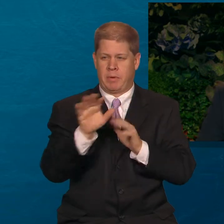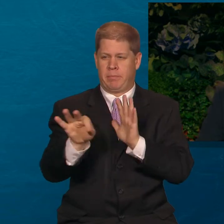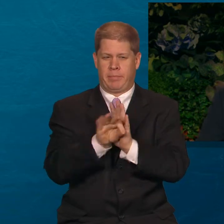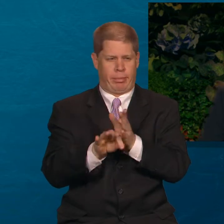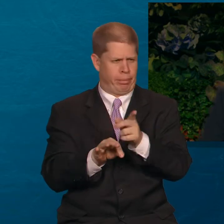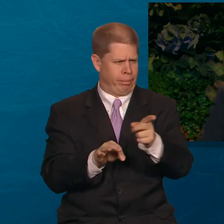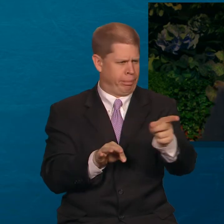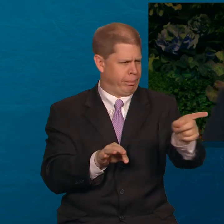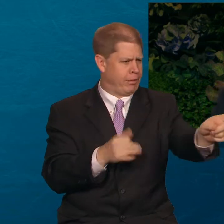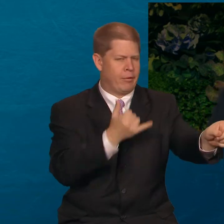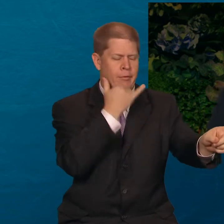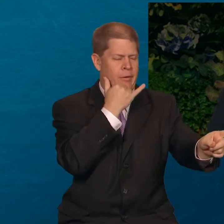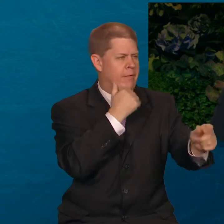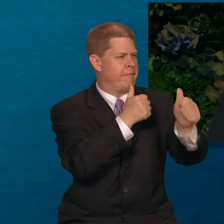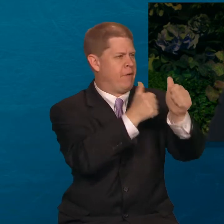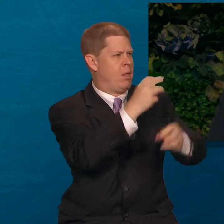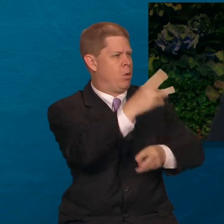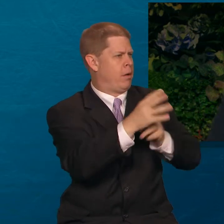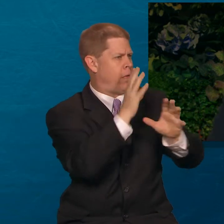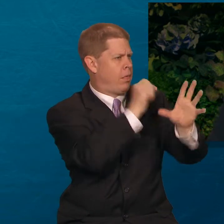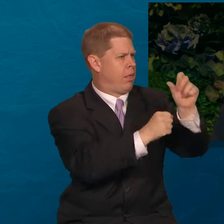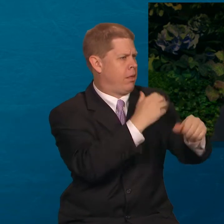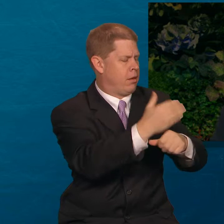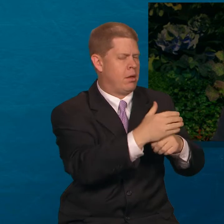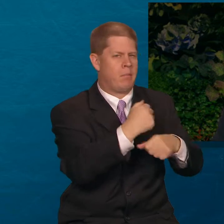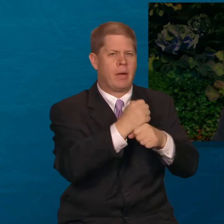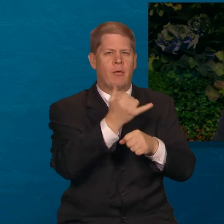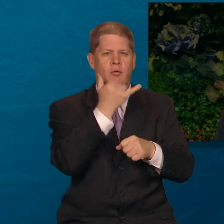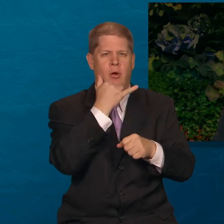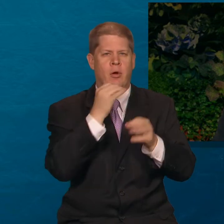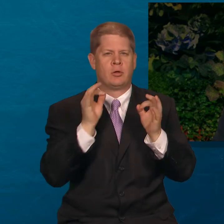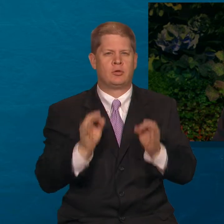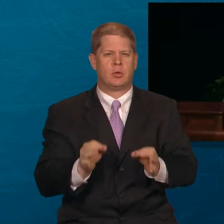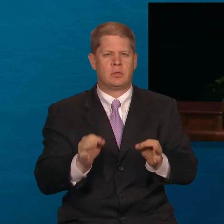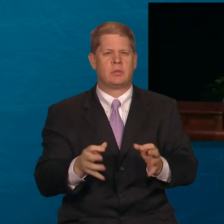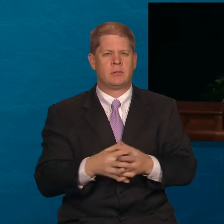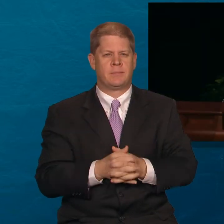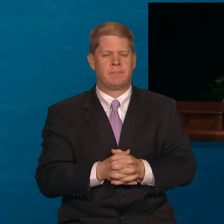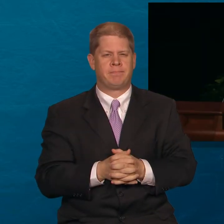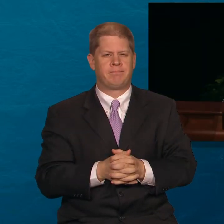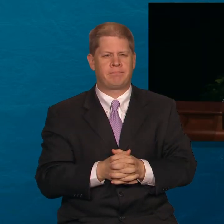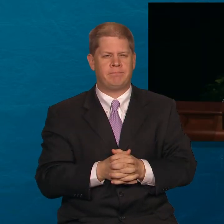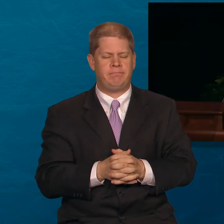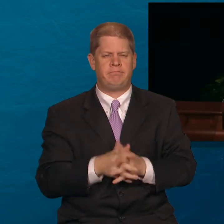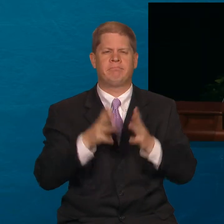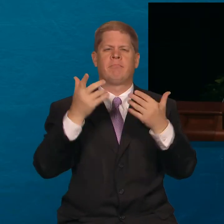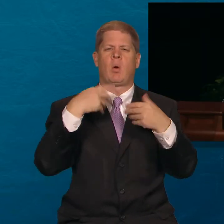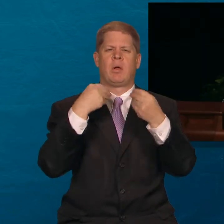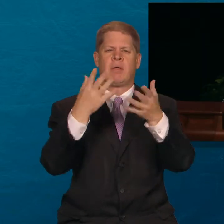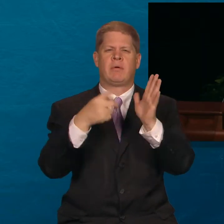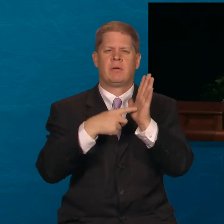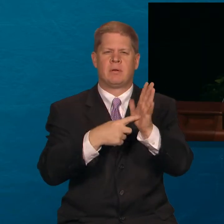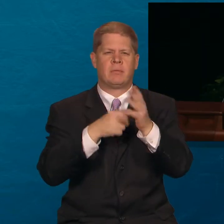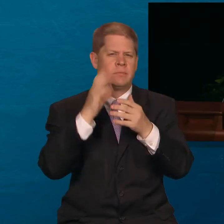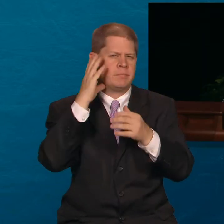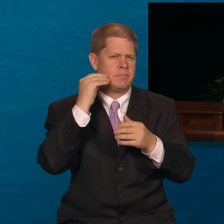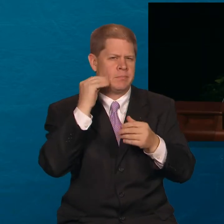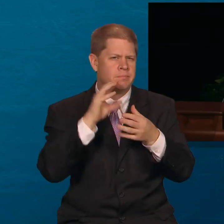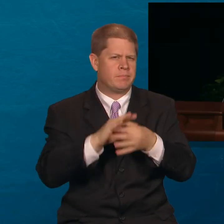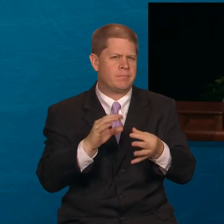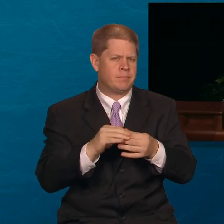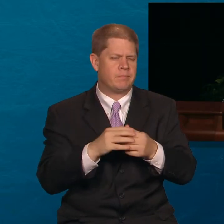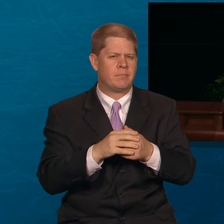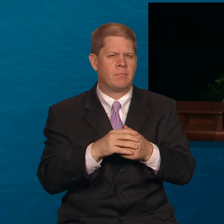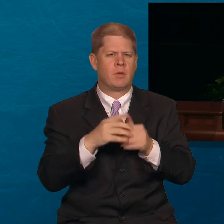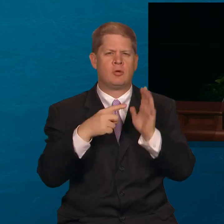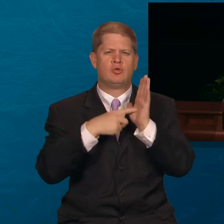enticed by the false traditions of the world to make poor choices. I would like to share an experience that illustrates the